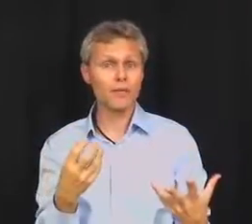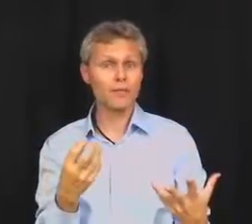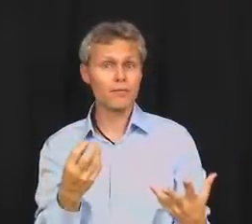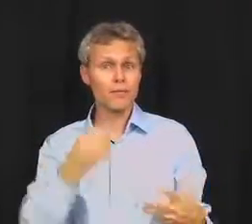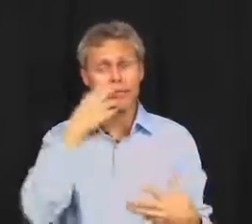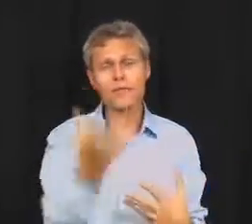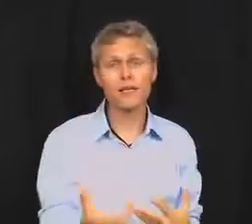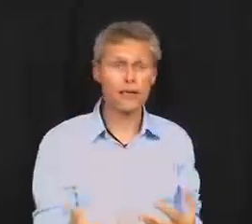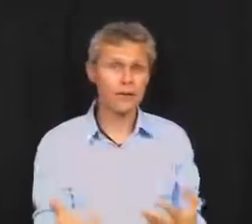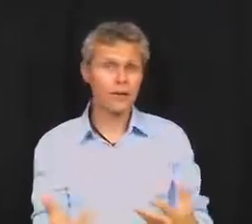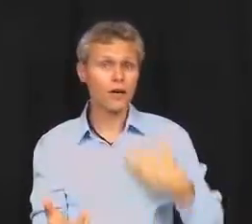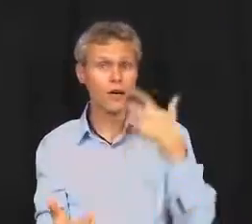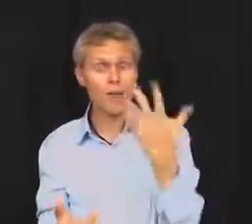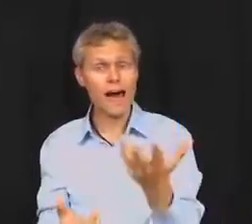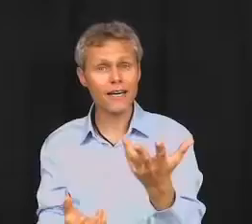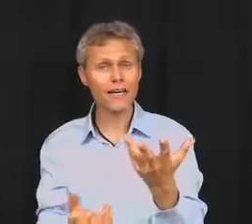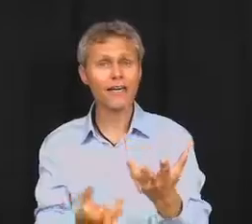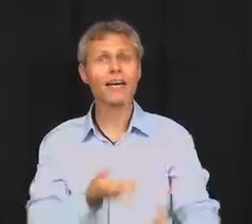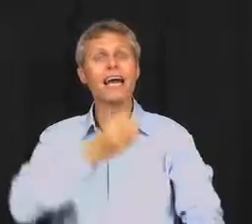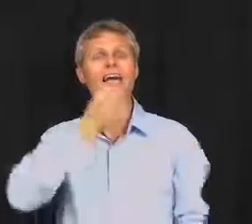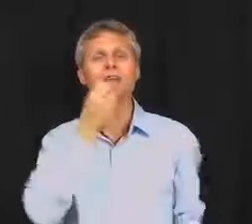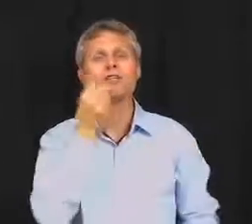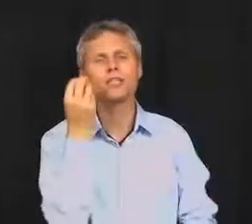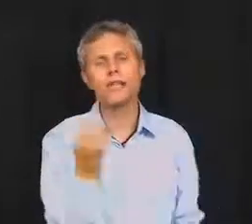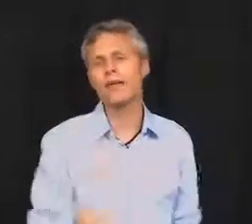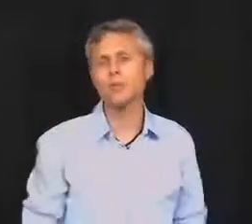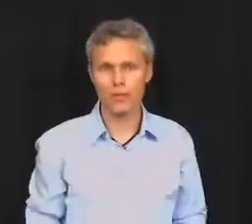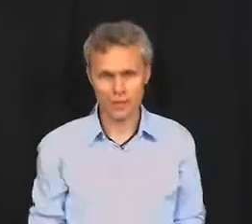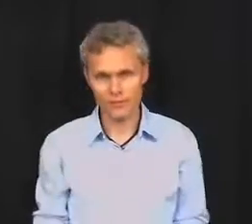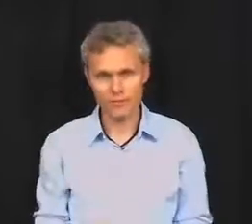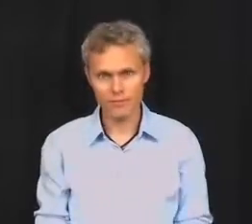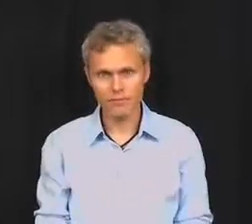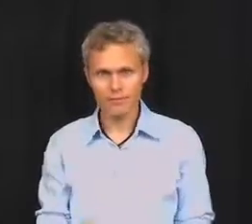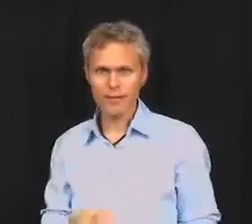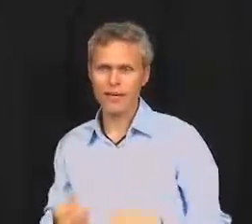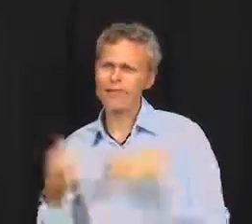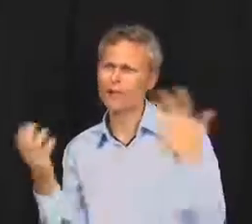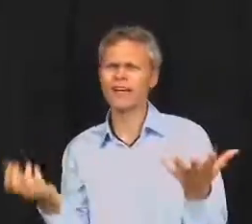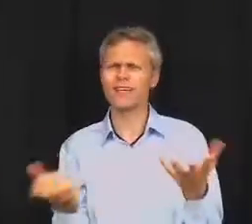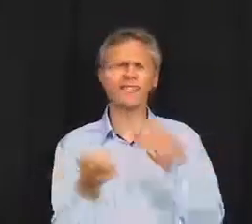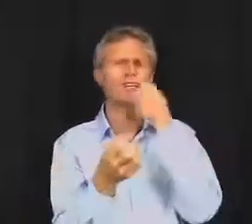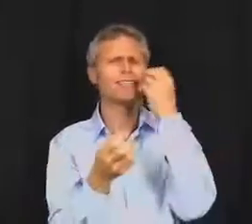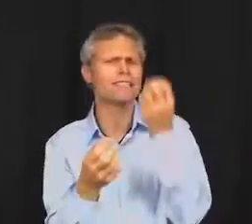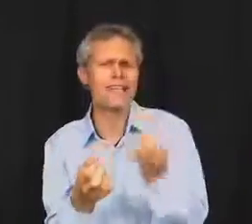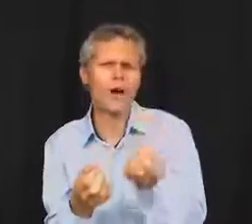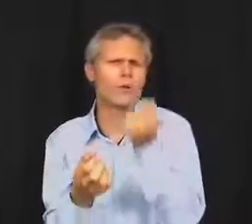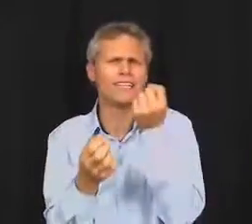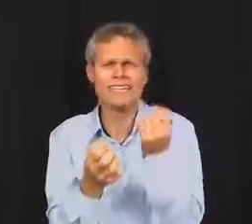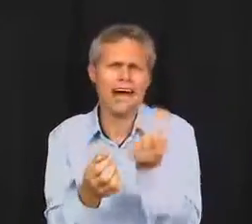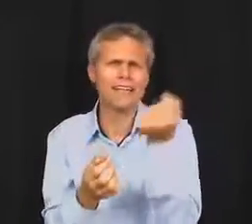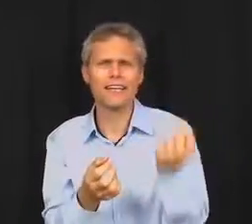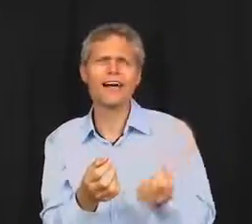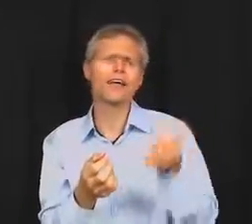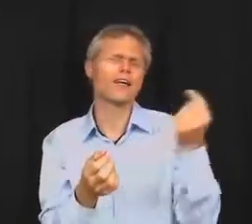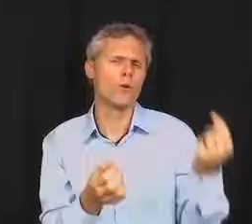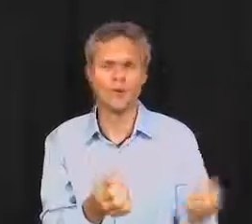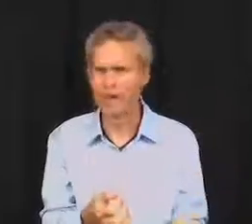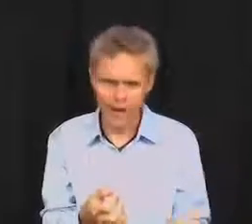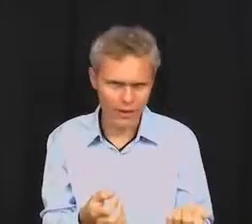easily and automatically and understandably. Okay? Everybody doesn't need to sound exactly like a North American,